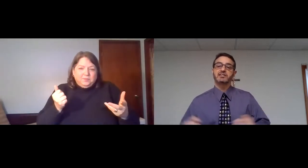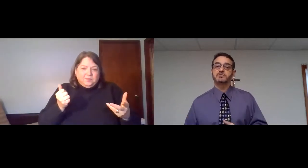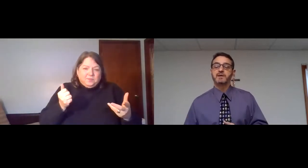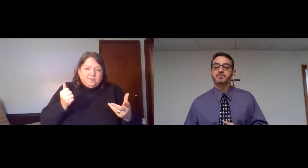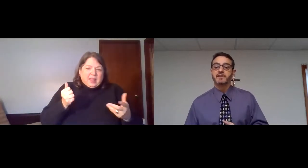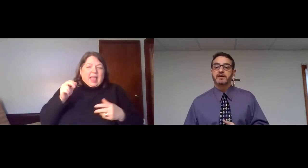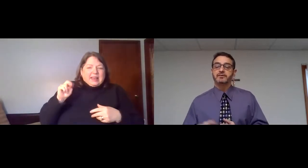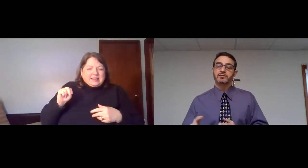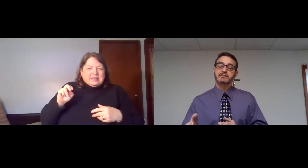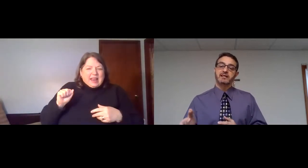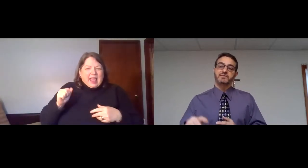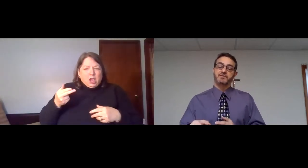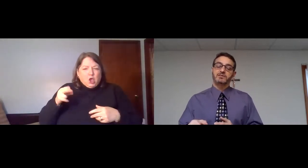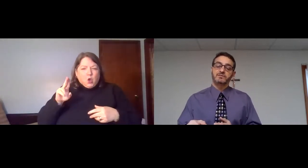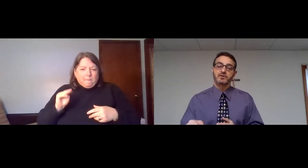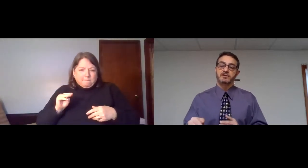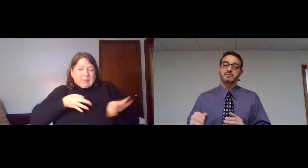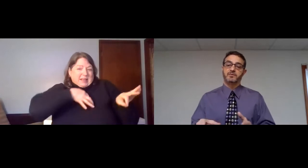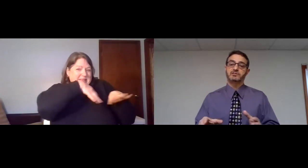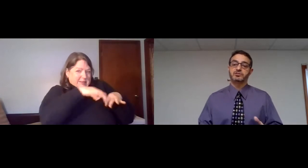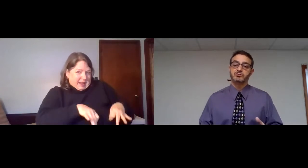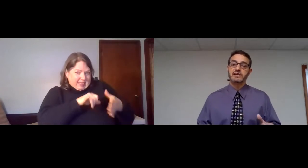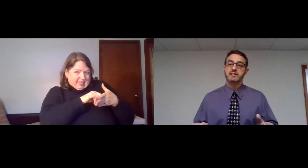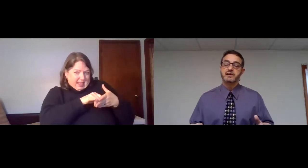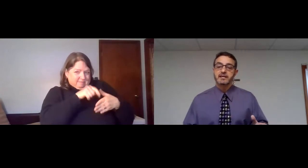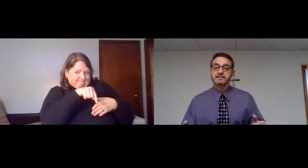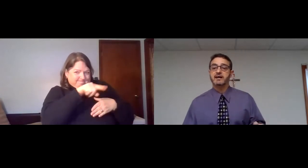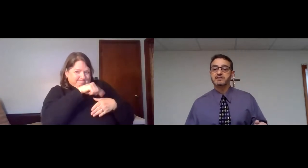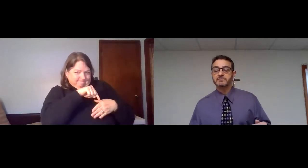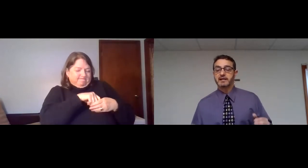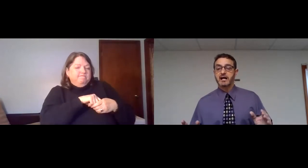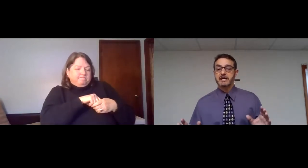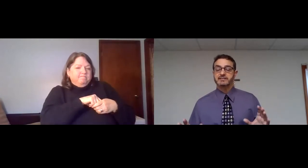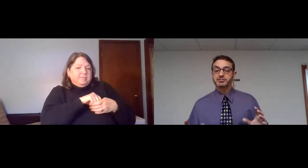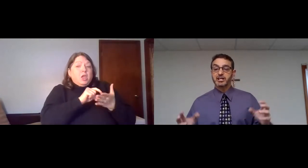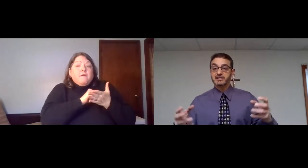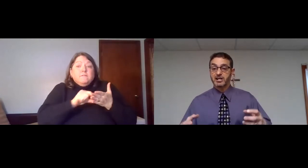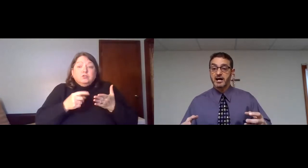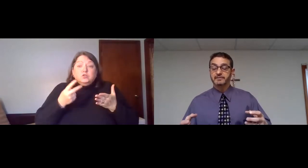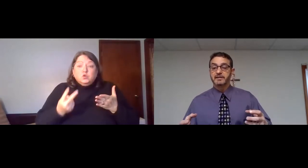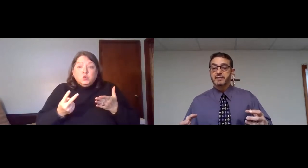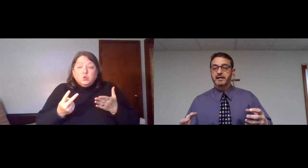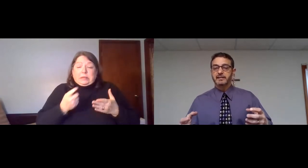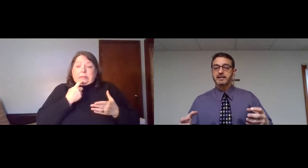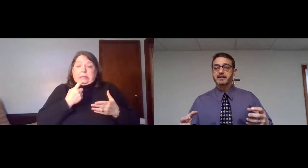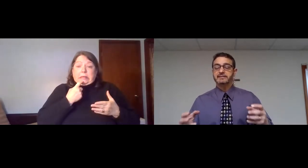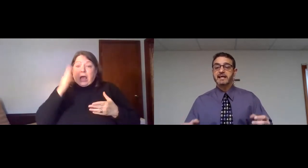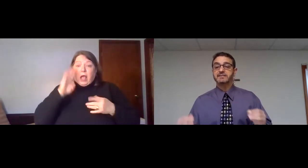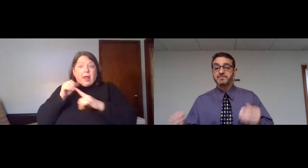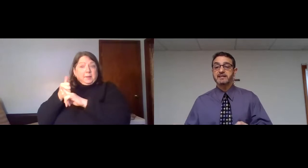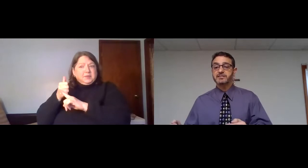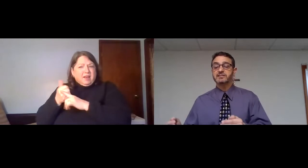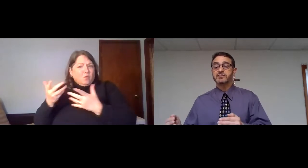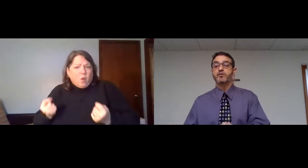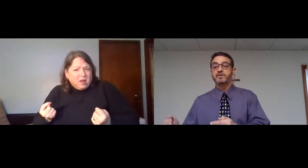that to these people. And notice that, first of all, in verse 2, he tells them that God is a jealous God. And that he